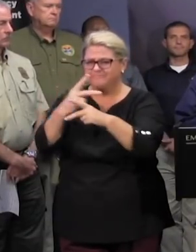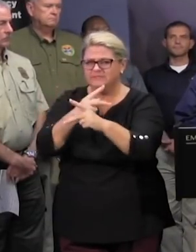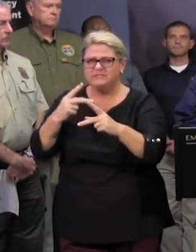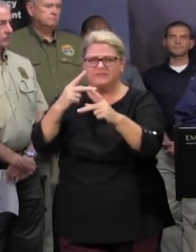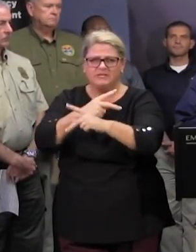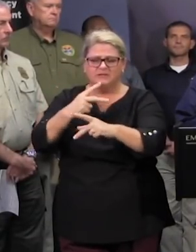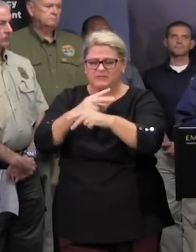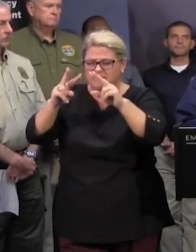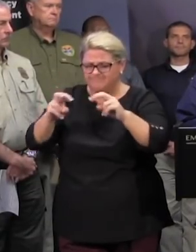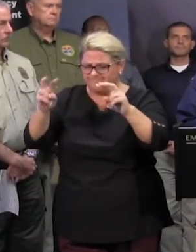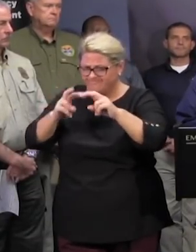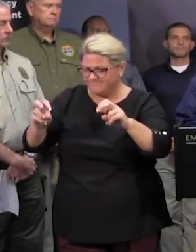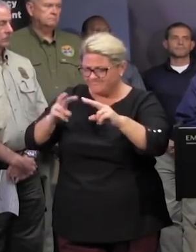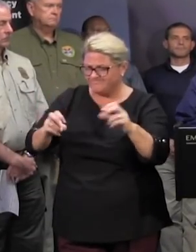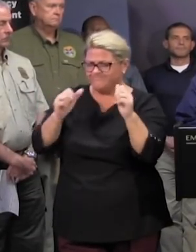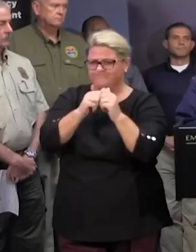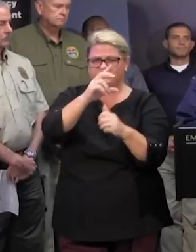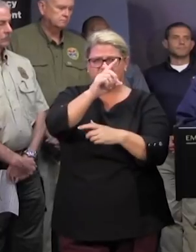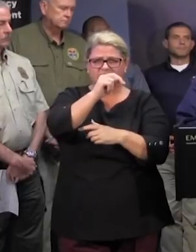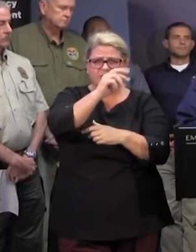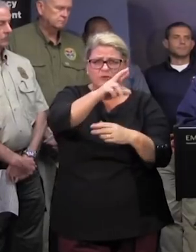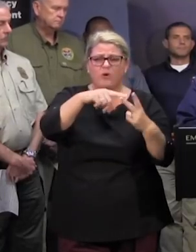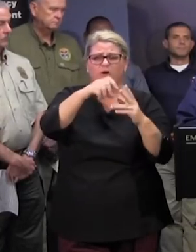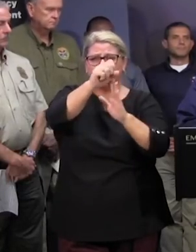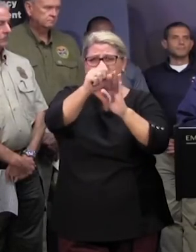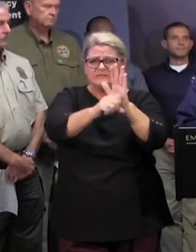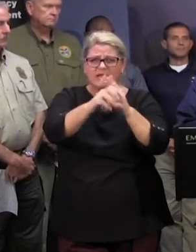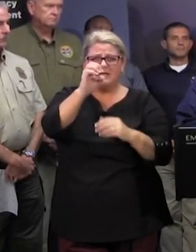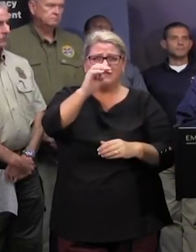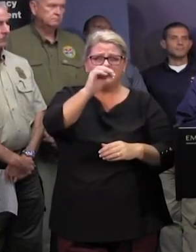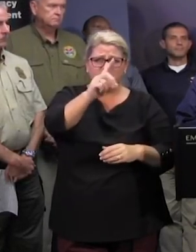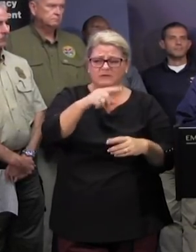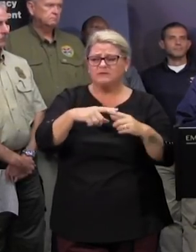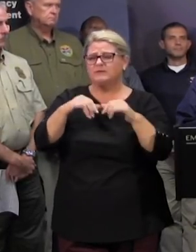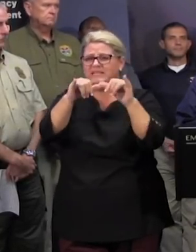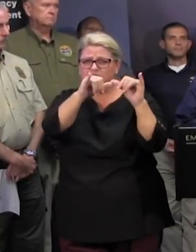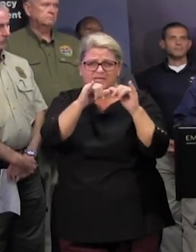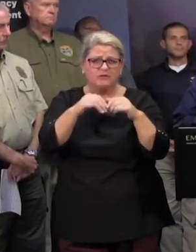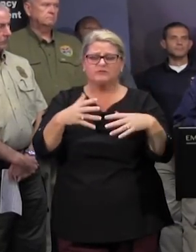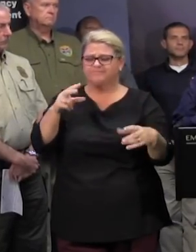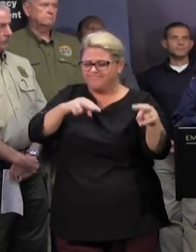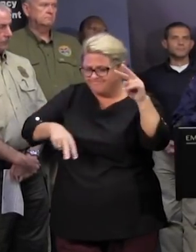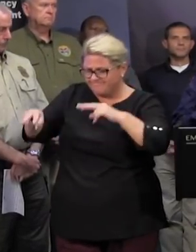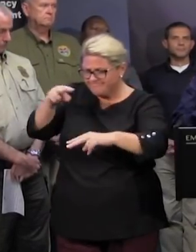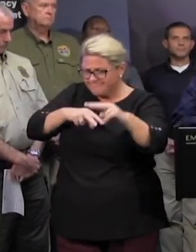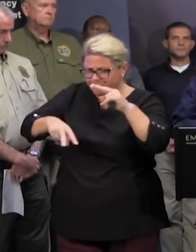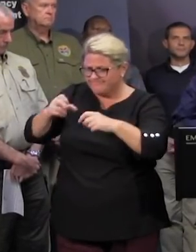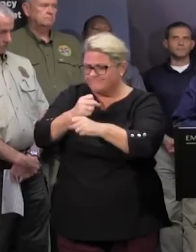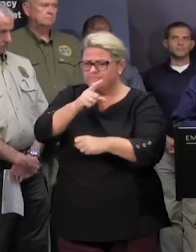with the department of natural resources state emd the national guard and the army corps of engineers to look at actual